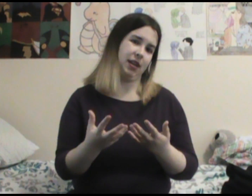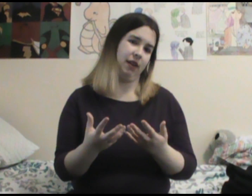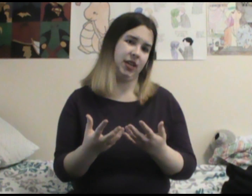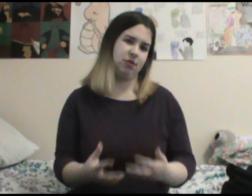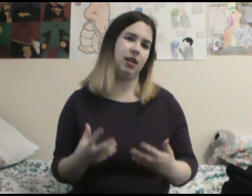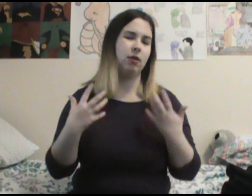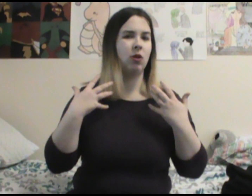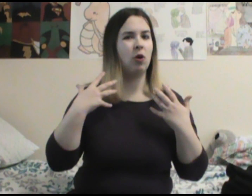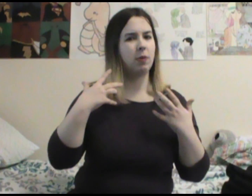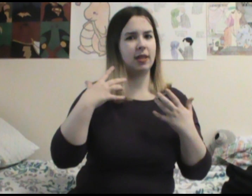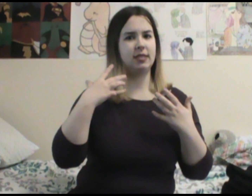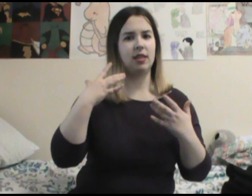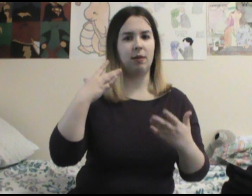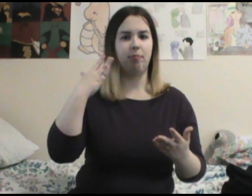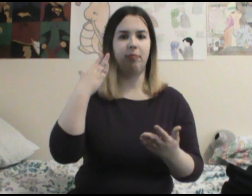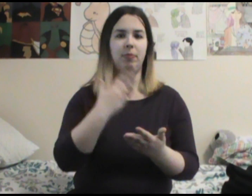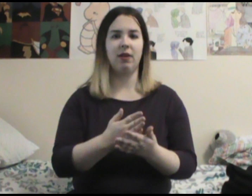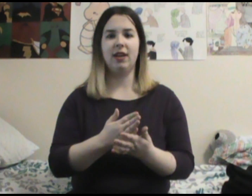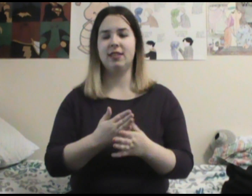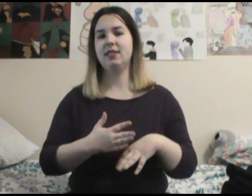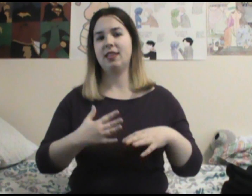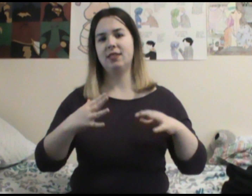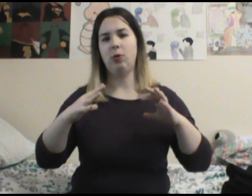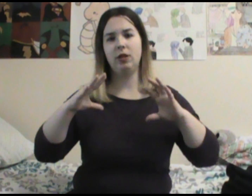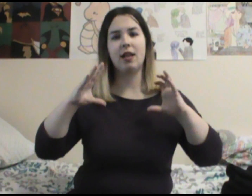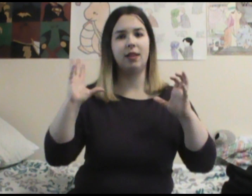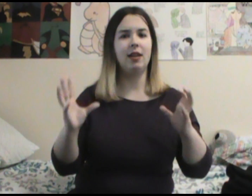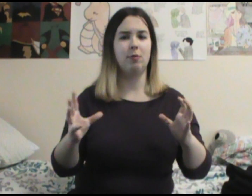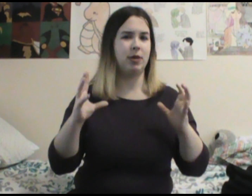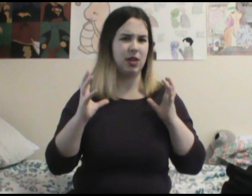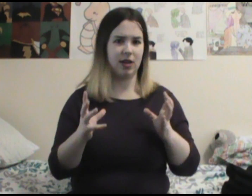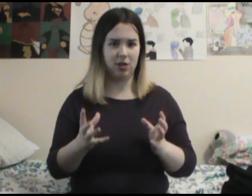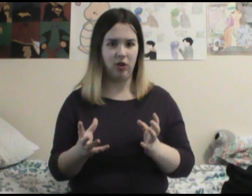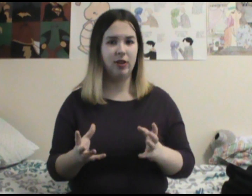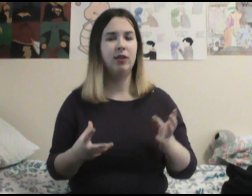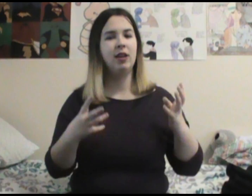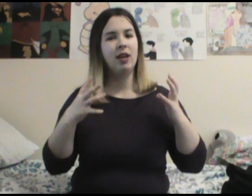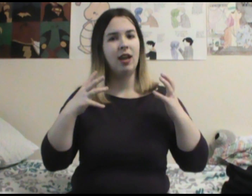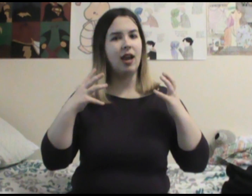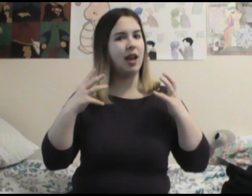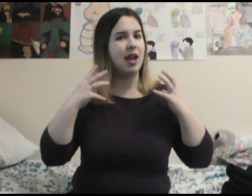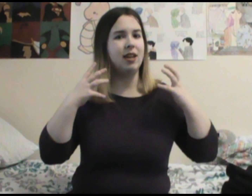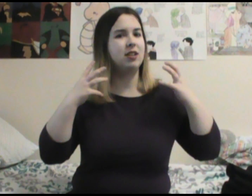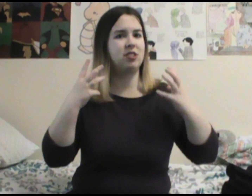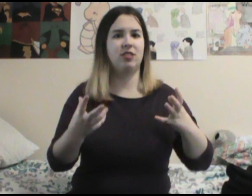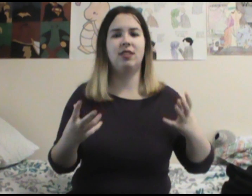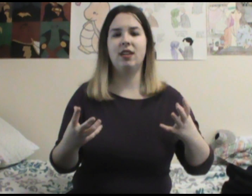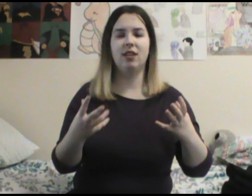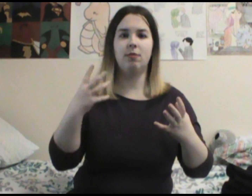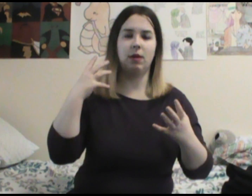kind of interesting where they said like Barry is like this whole like light of pure and good and just to be